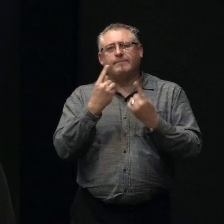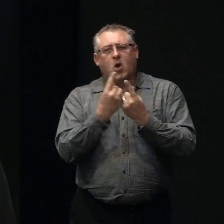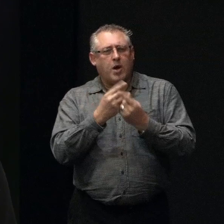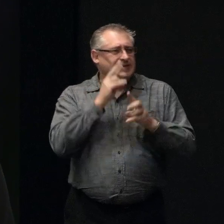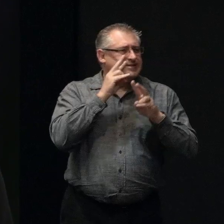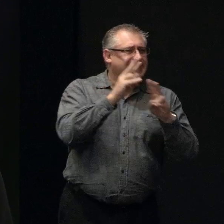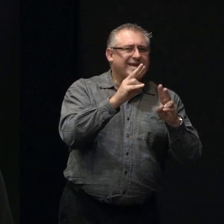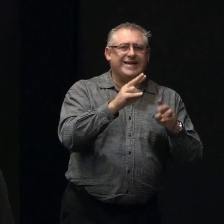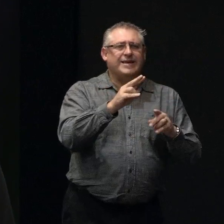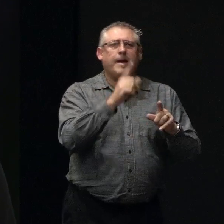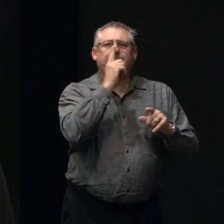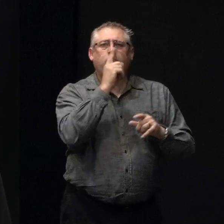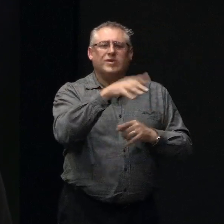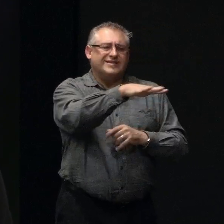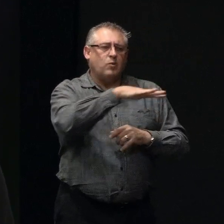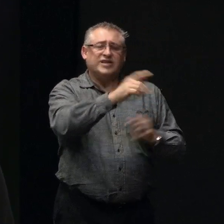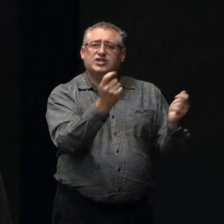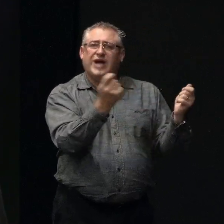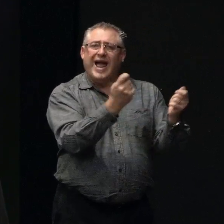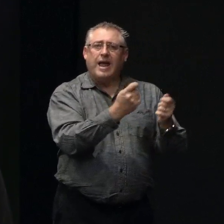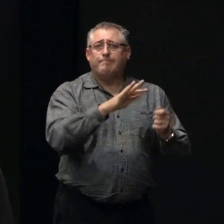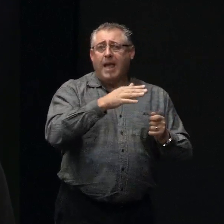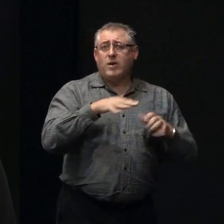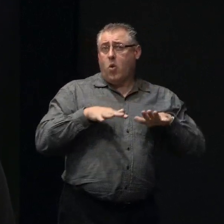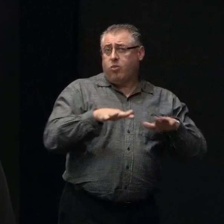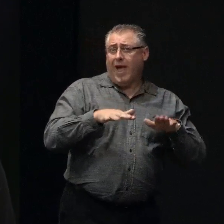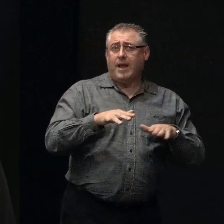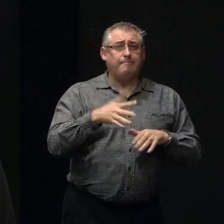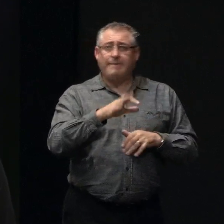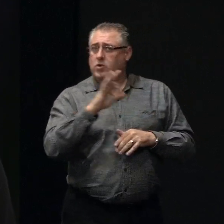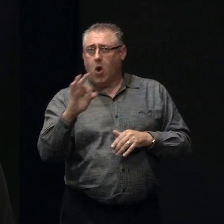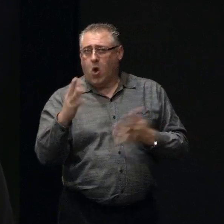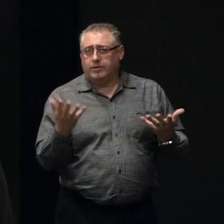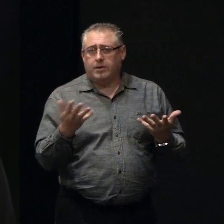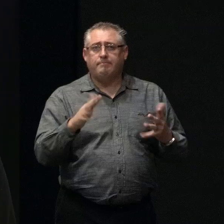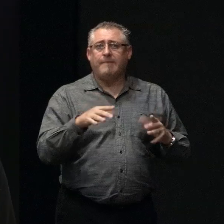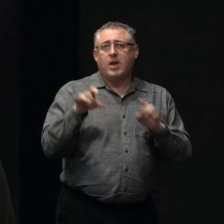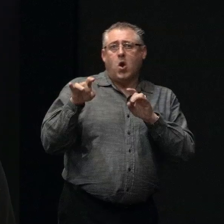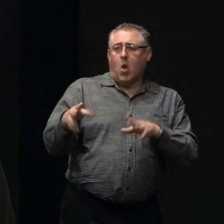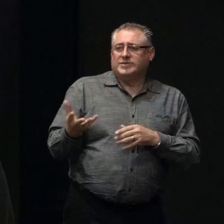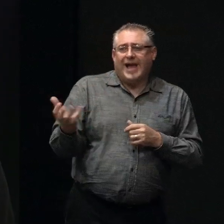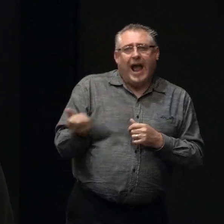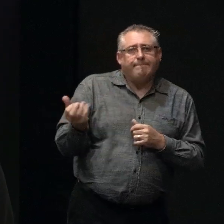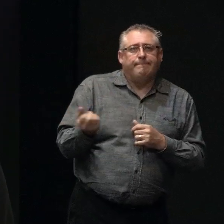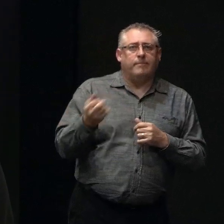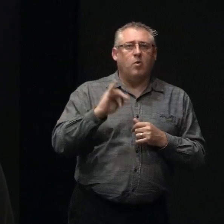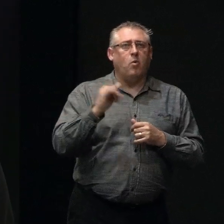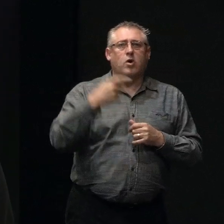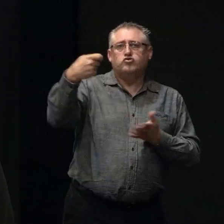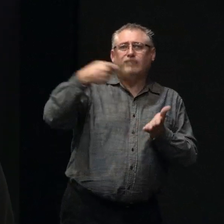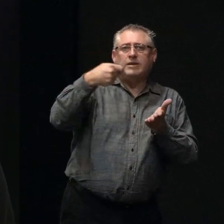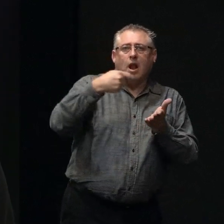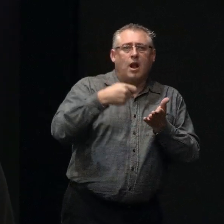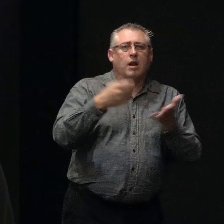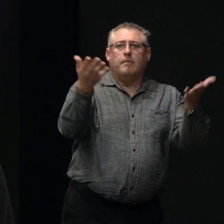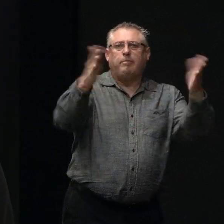whose situations have changed, maybe because of the earthquake, maybe not, but it may be that they've lost an income or they've lost some rental income in a